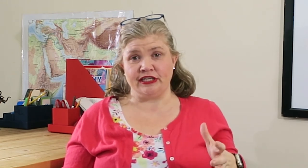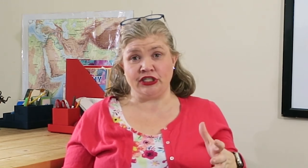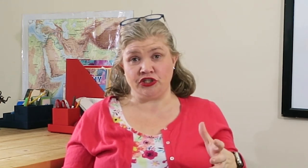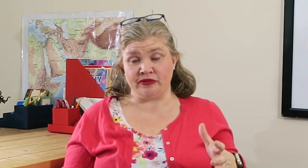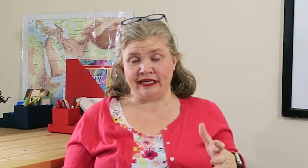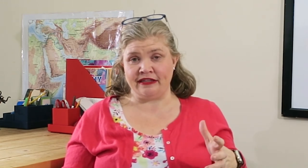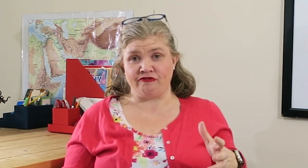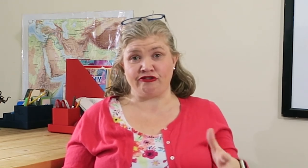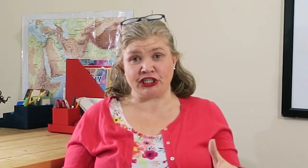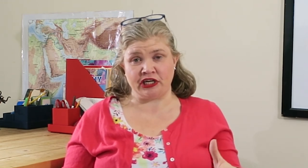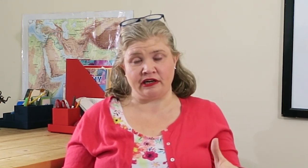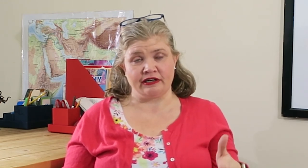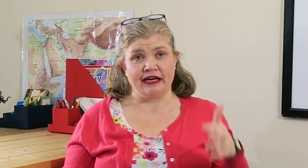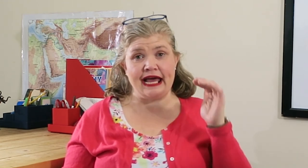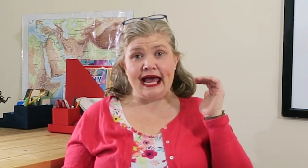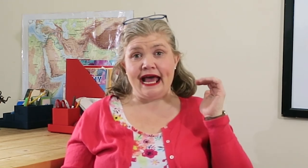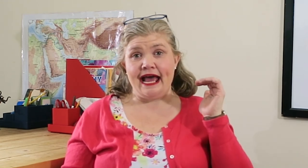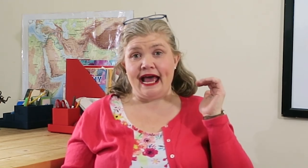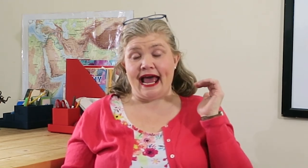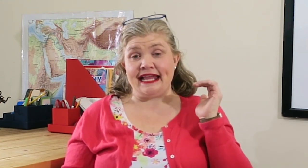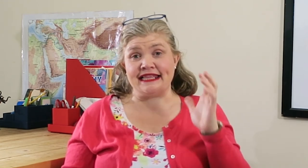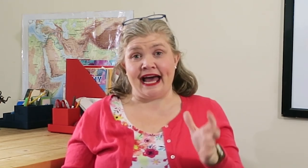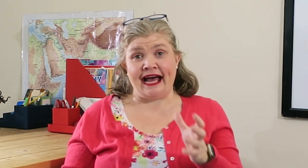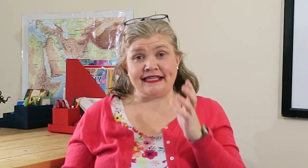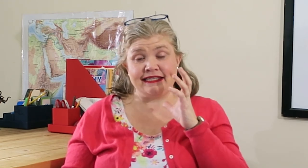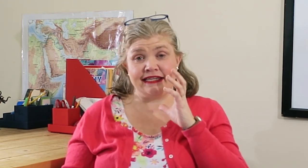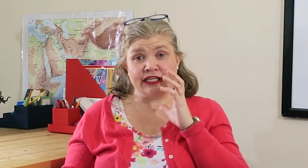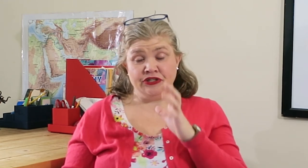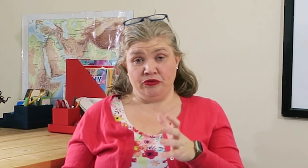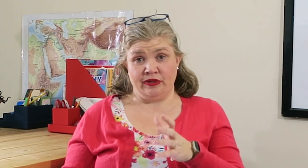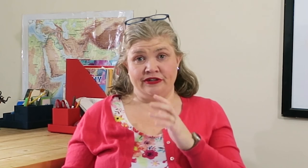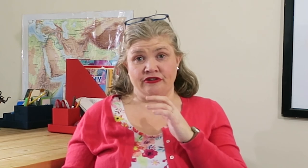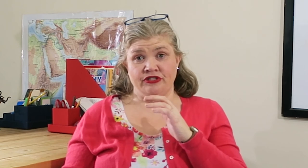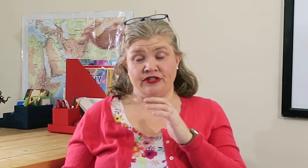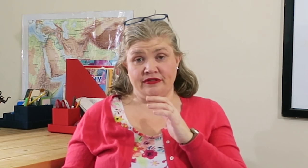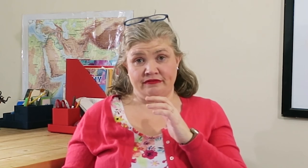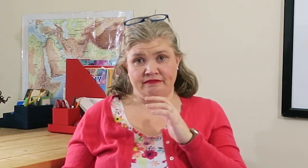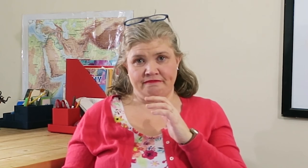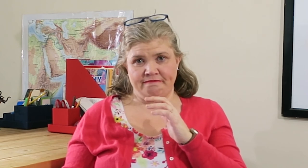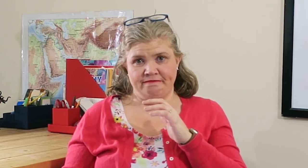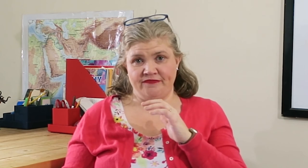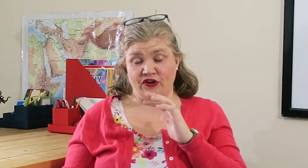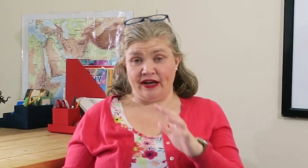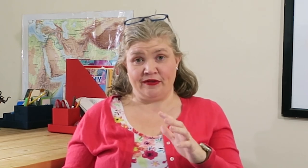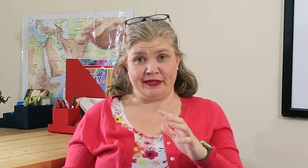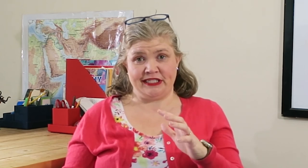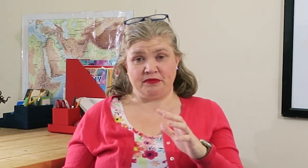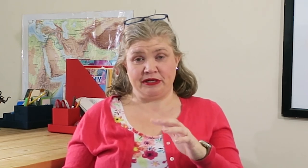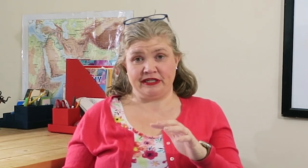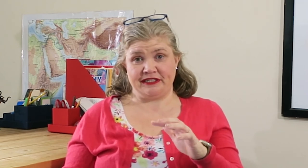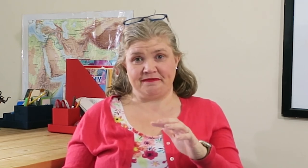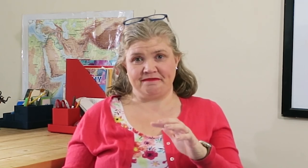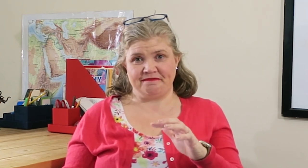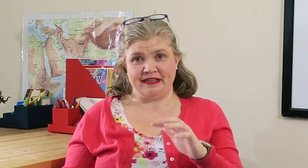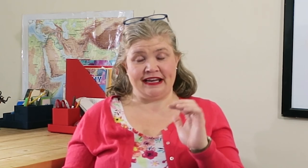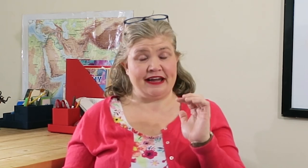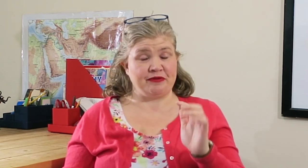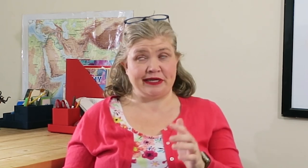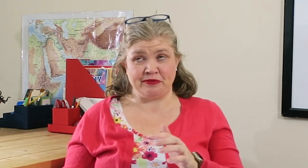enjoying the fresh air, and that can do wonders from everybody's spirit and everybody's